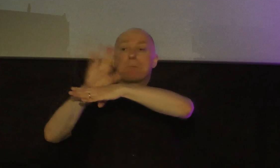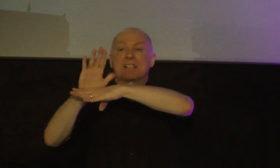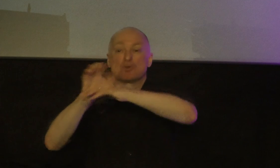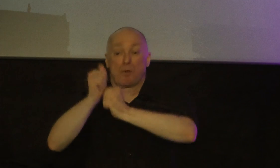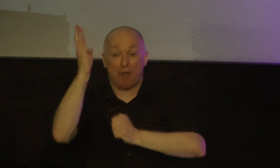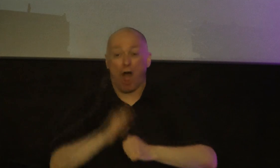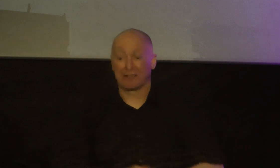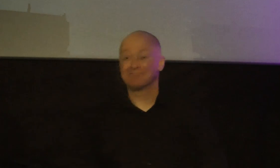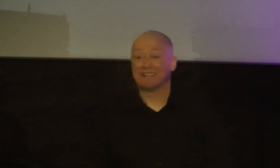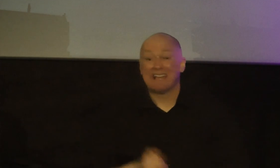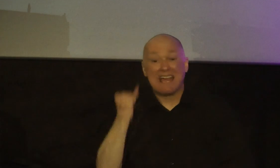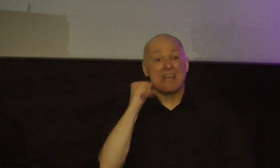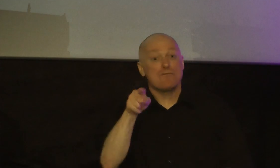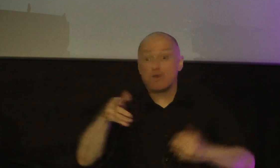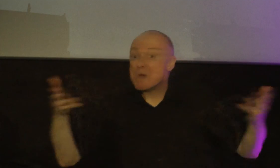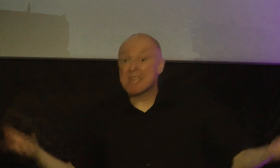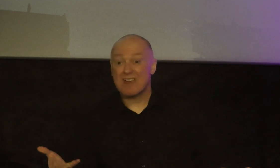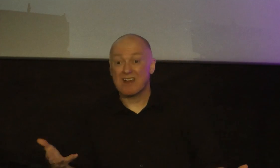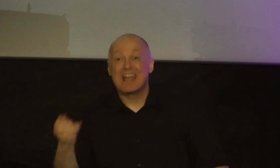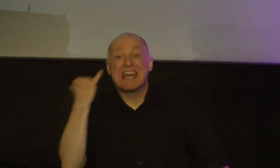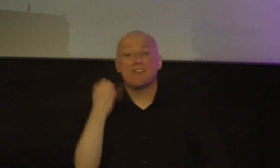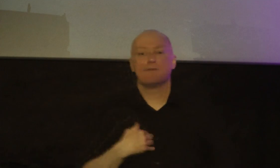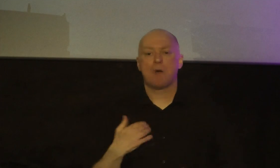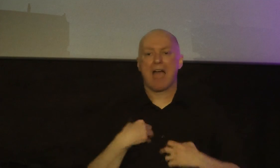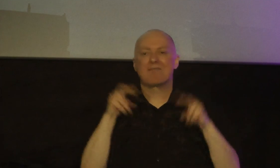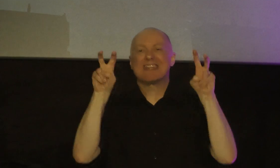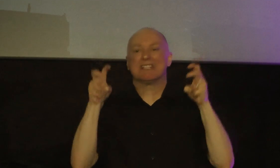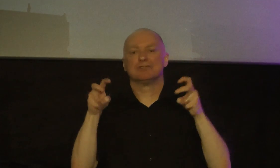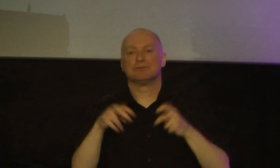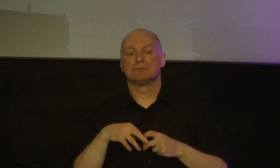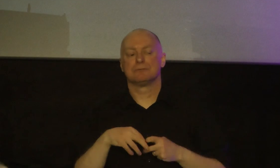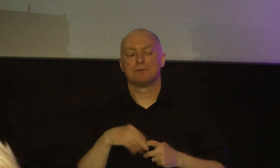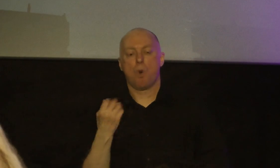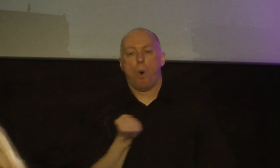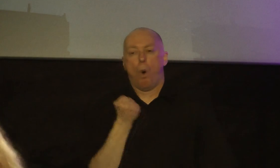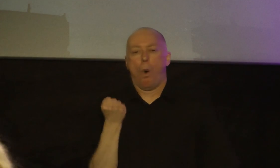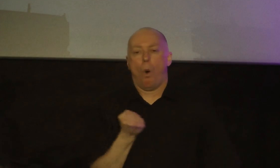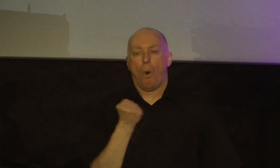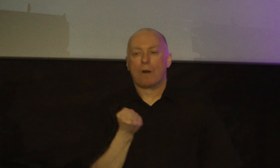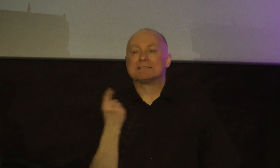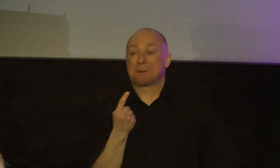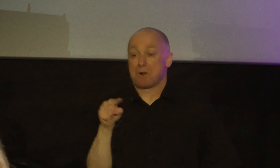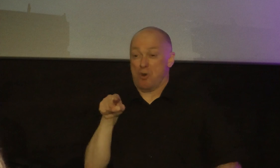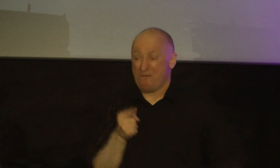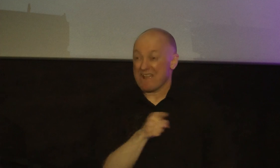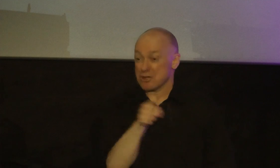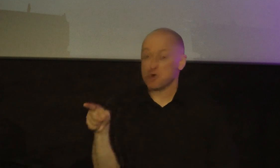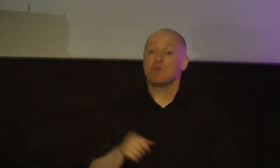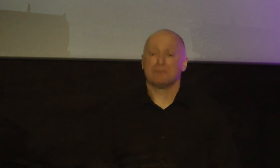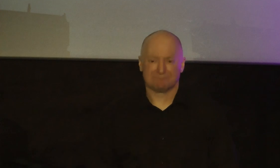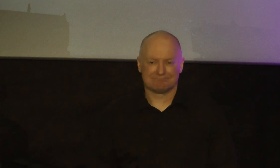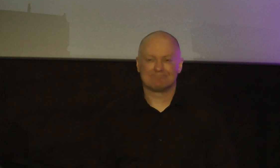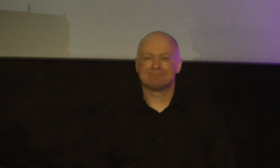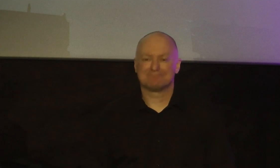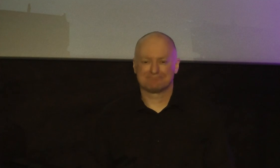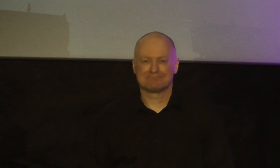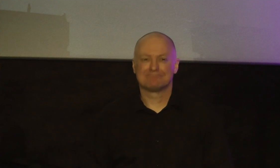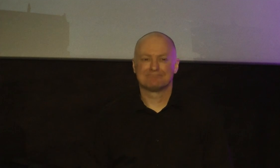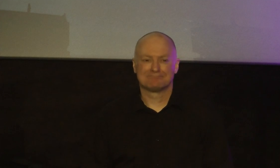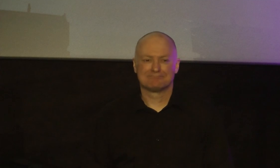you're in this room today and you have an issue with someone else you've been offended you just say